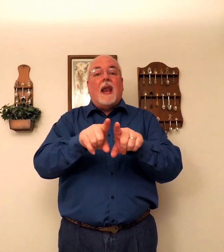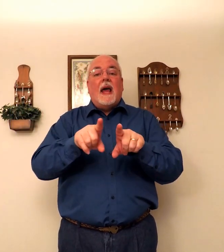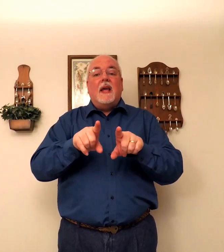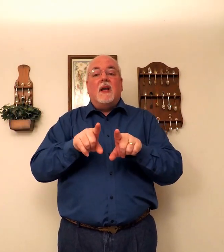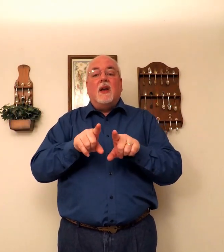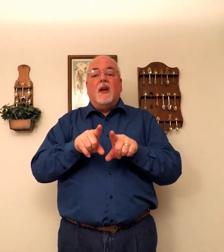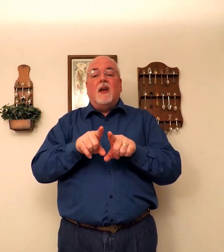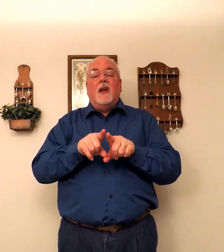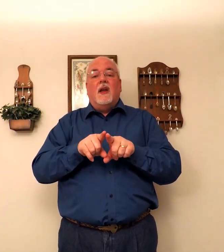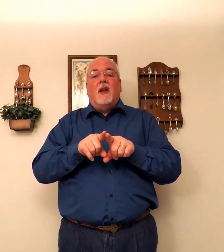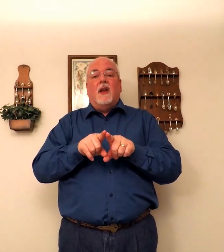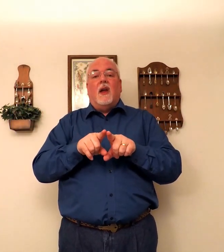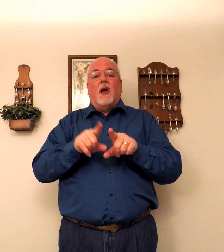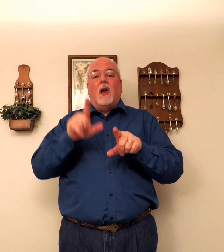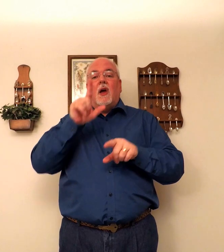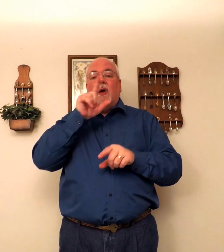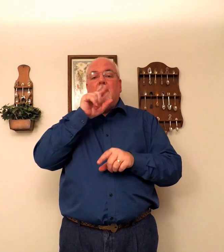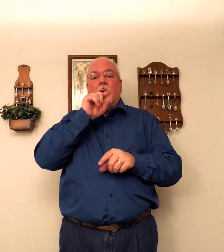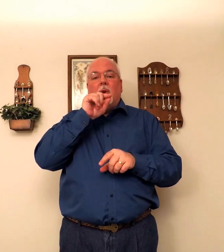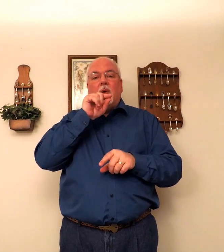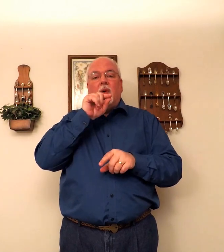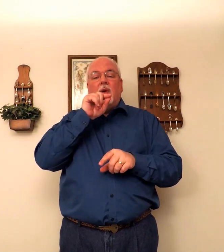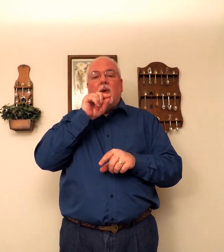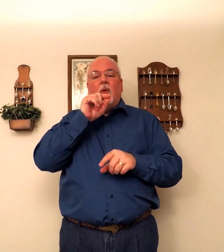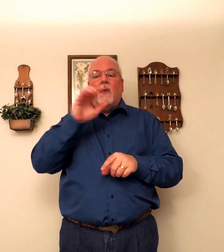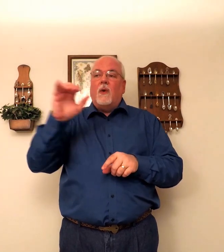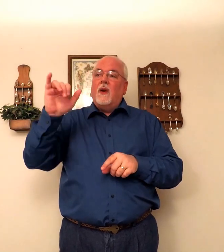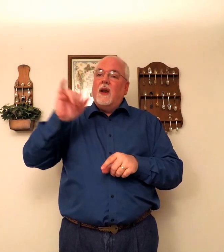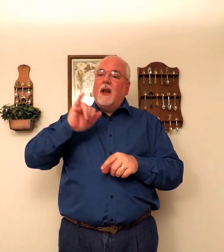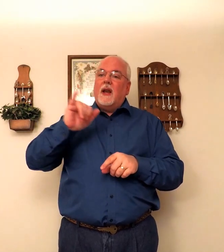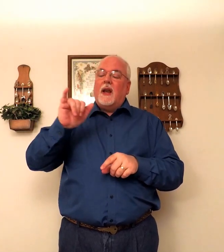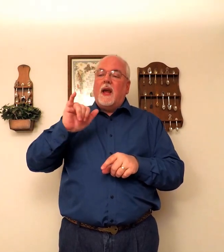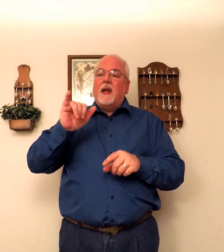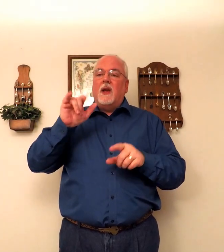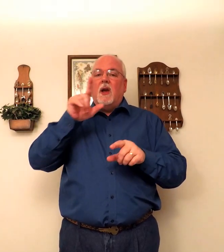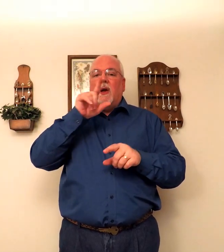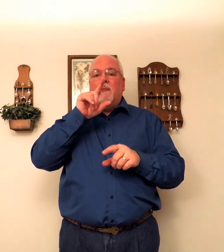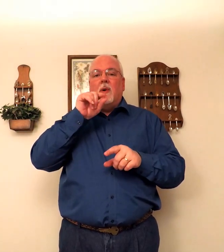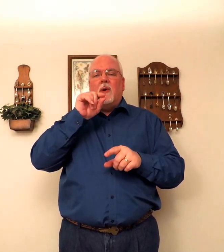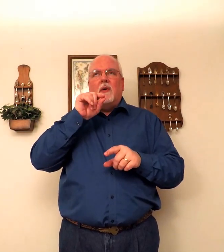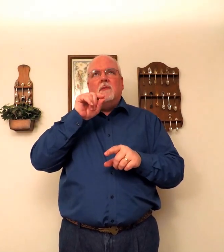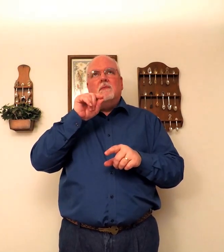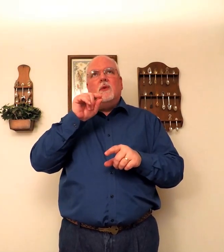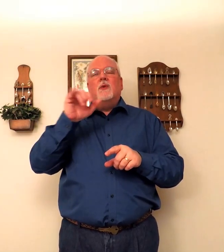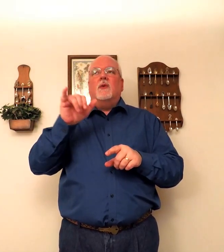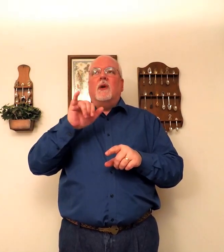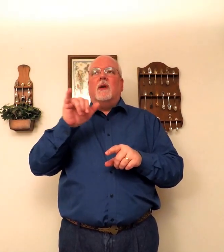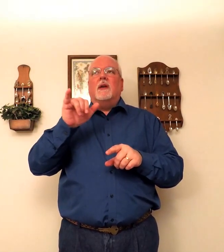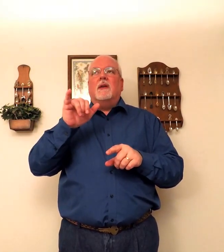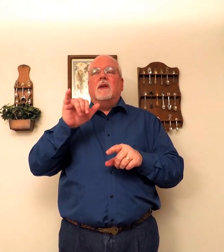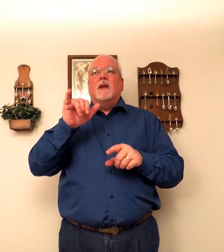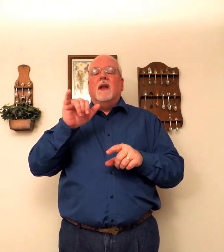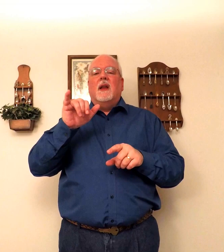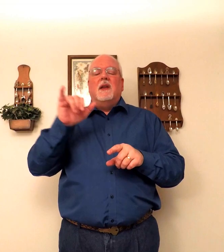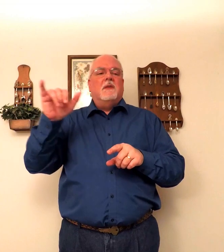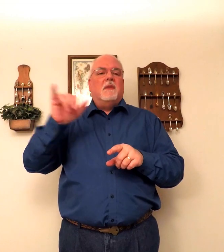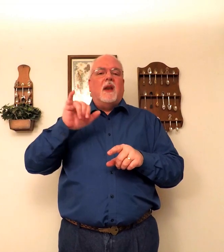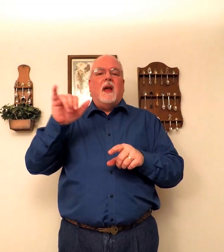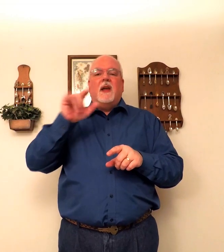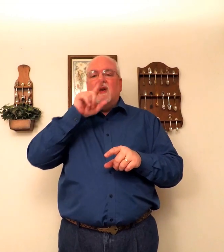Like. Like. A. Bird. Or. Like. A. Bird. Which one way I'll do Like